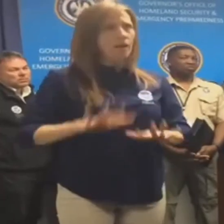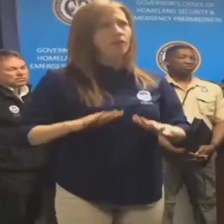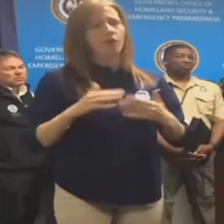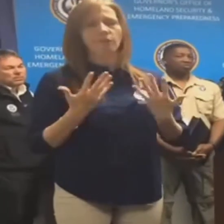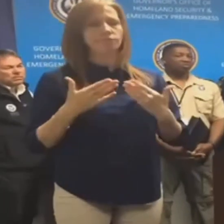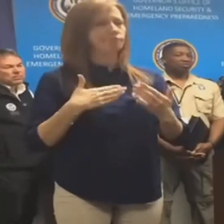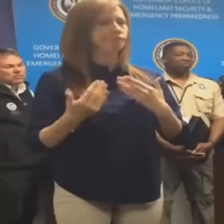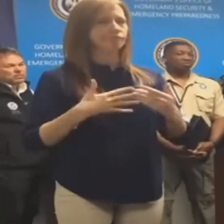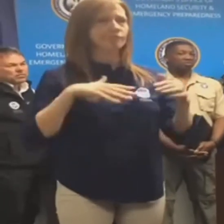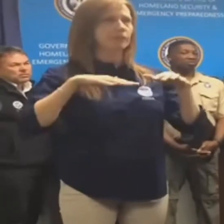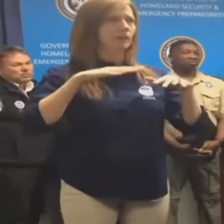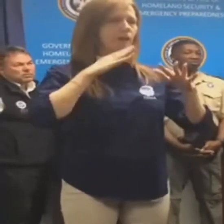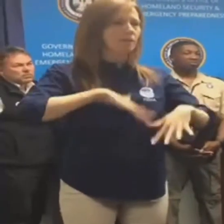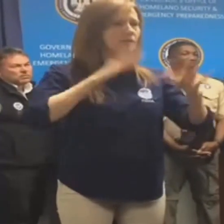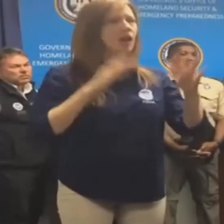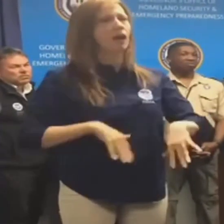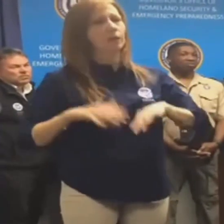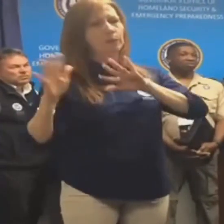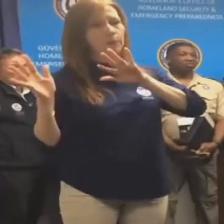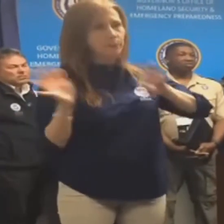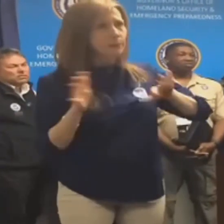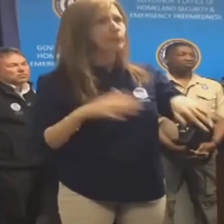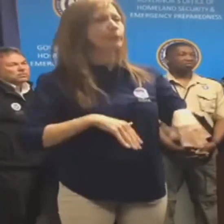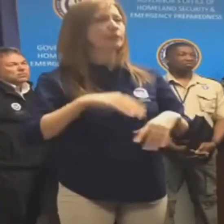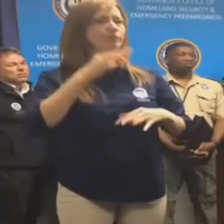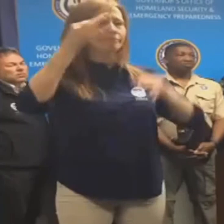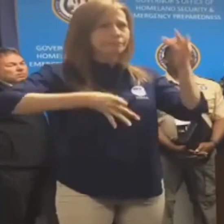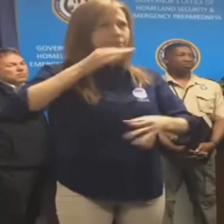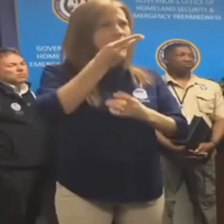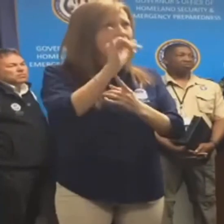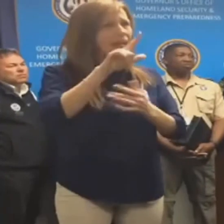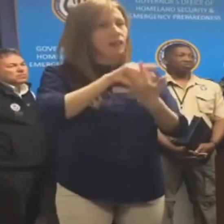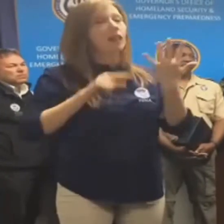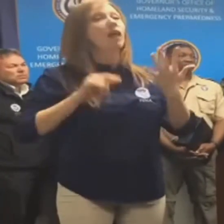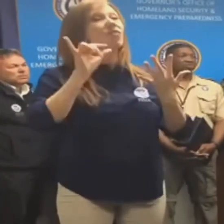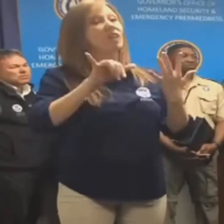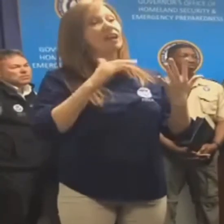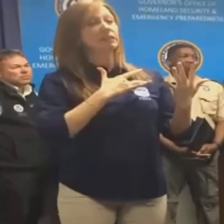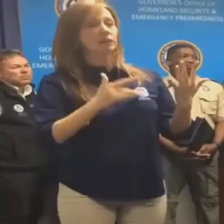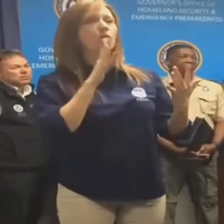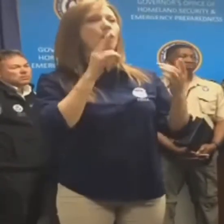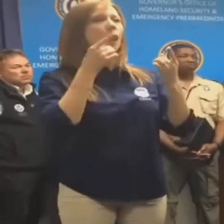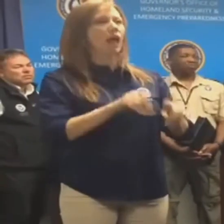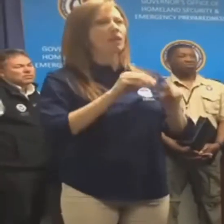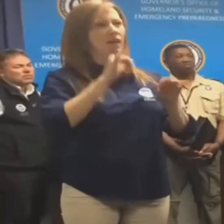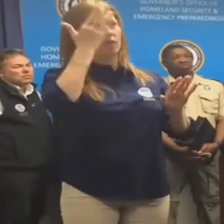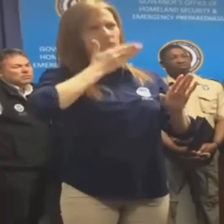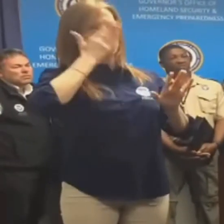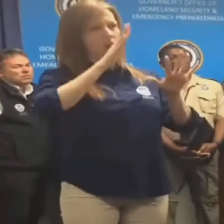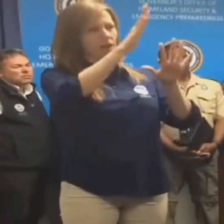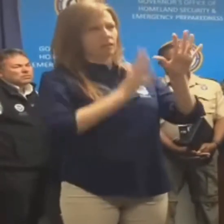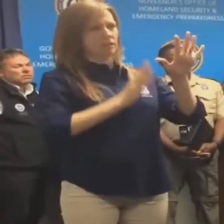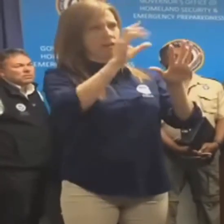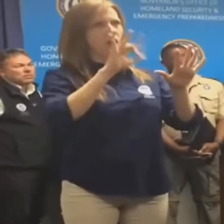These perils, whether they are flash flooding, tornadoes, straight-line winds, hail, they will occur